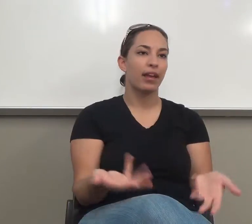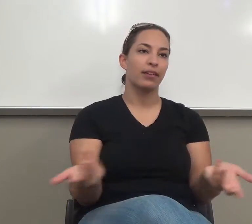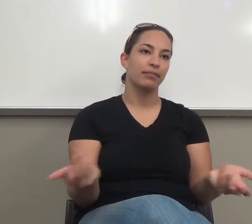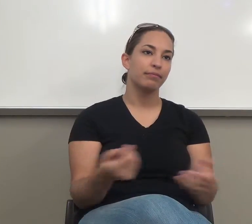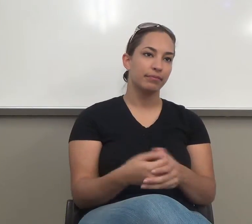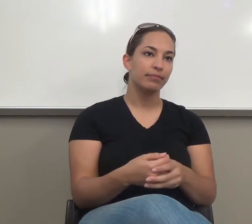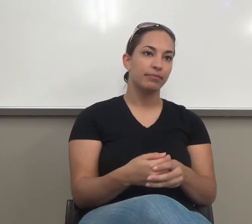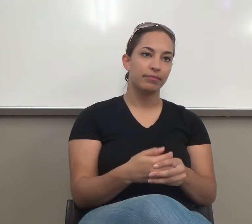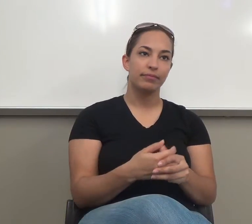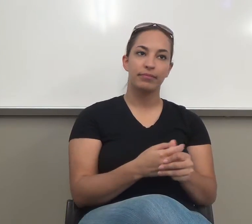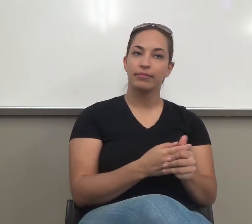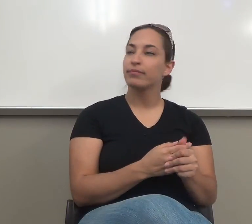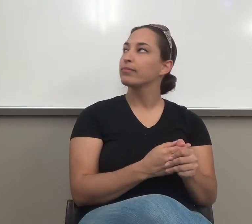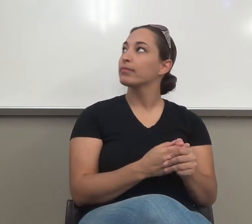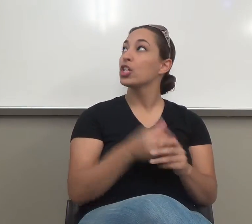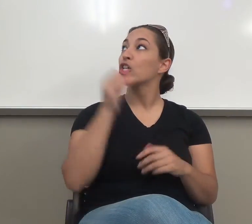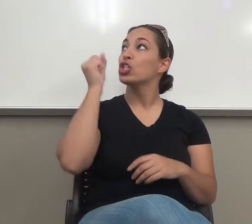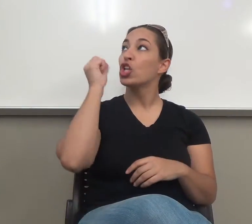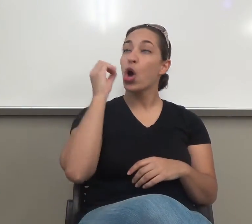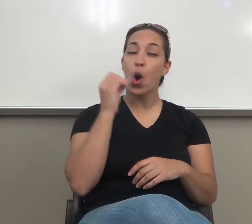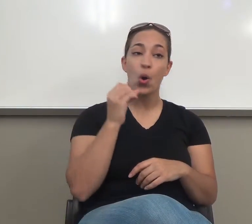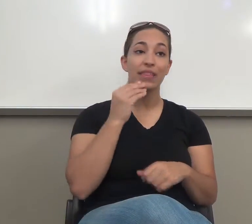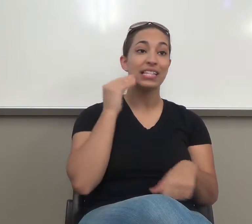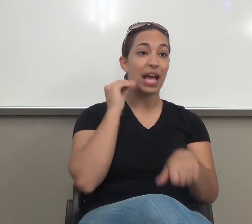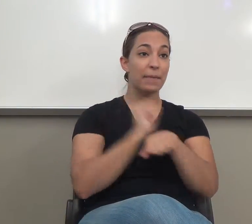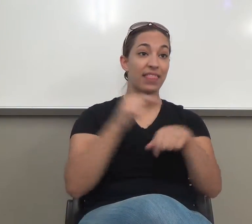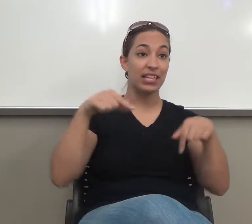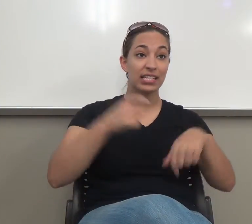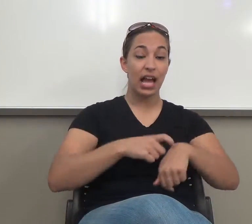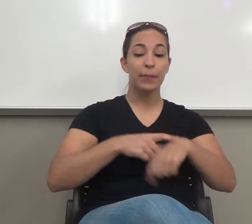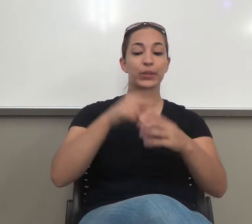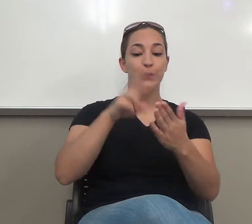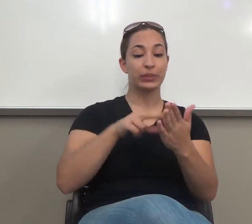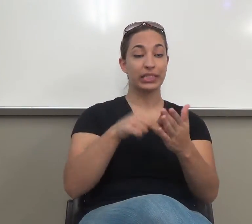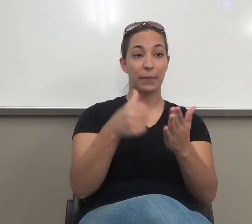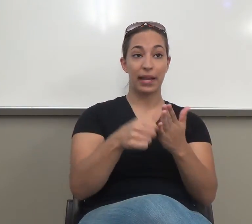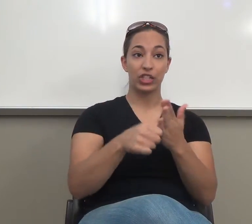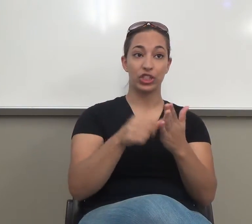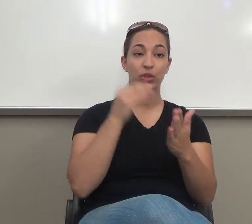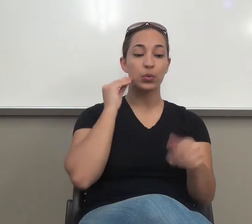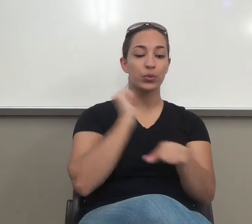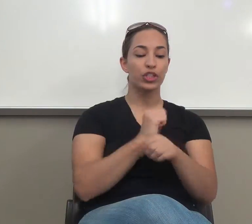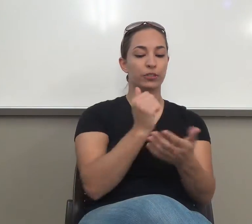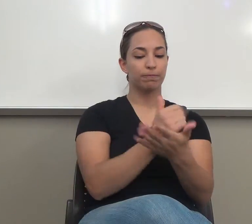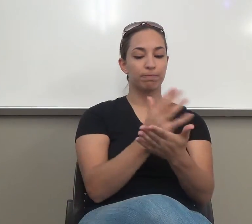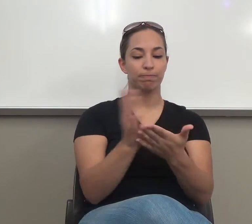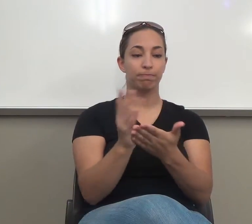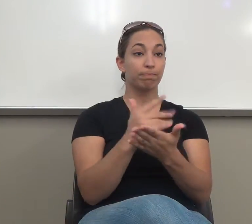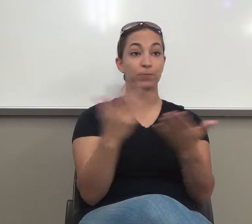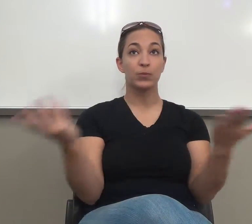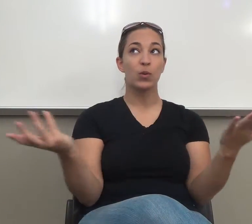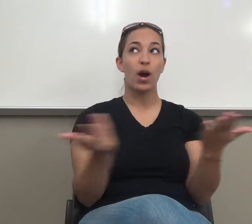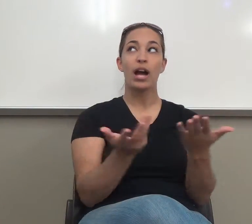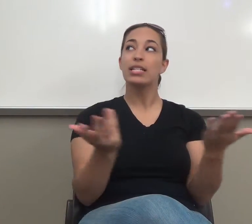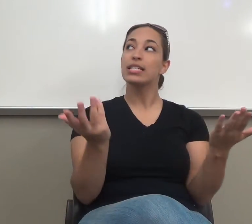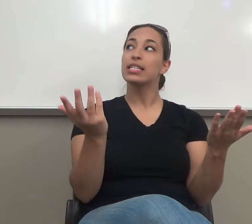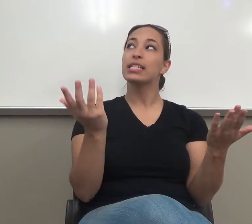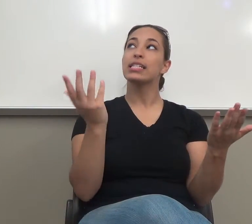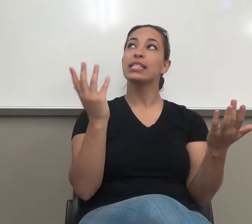this time is to read the assigned pages, and they will be, of course, remember